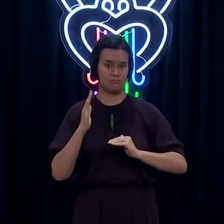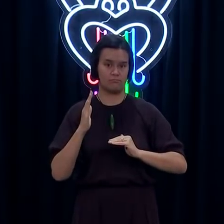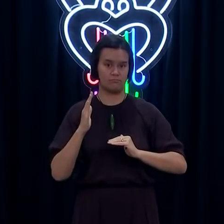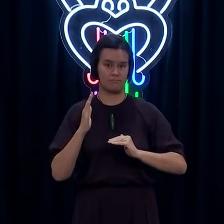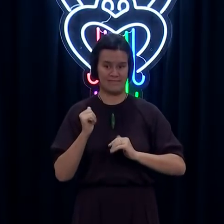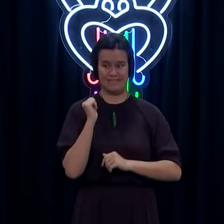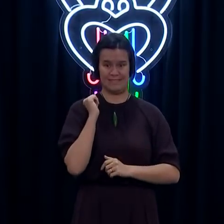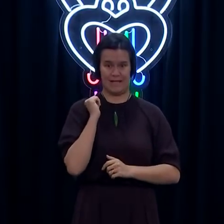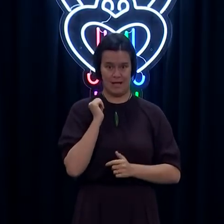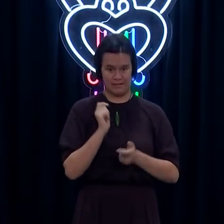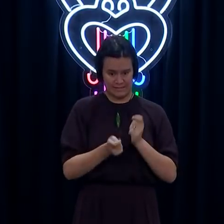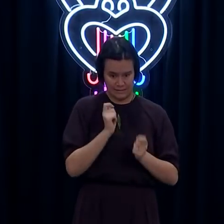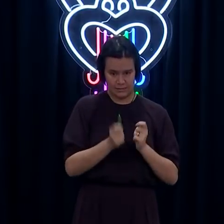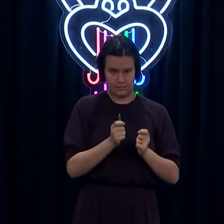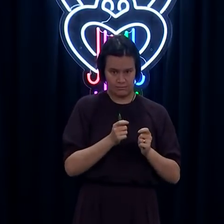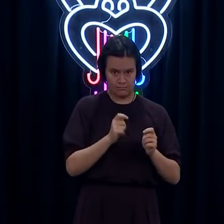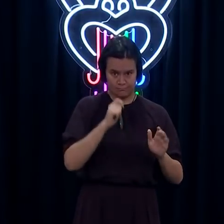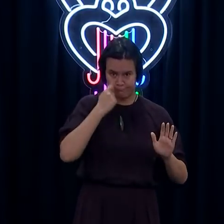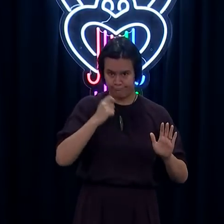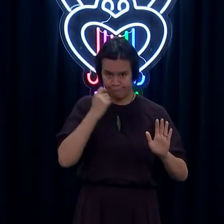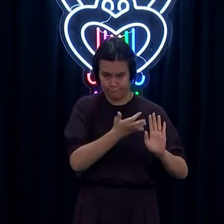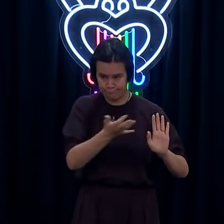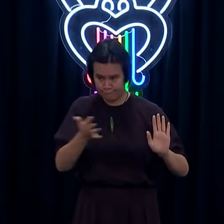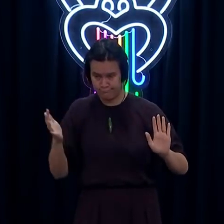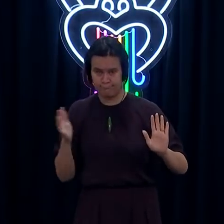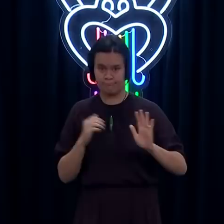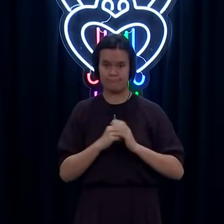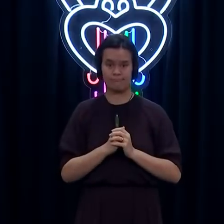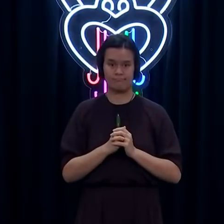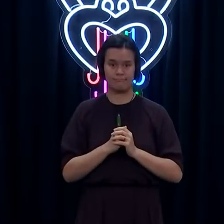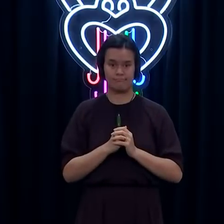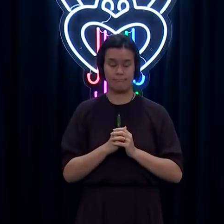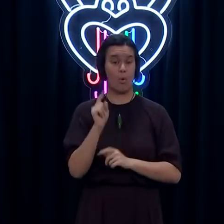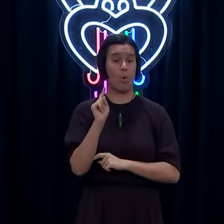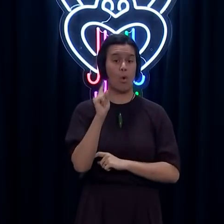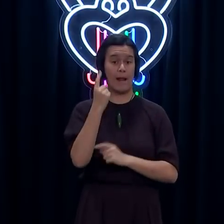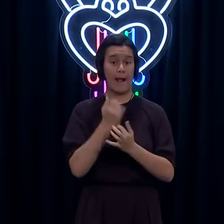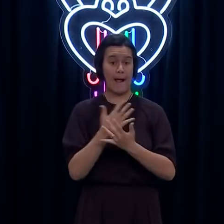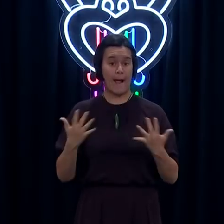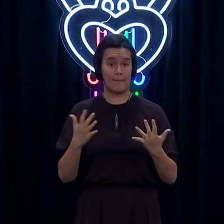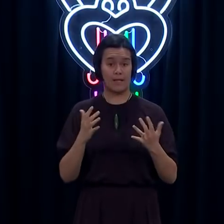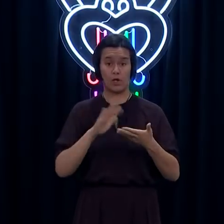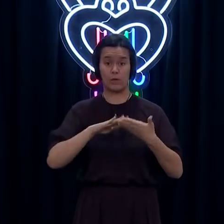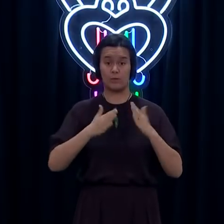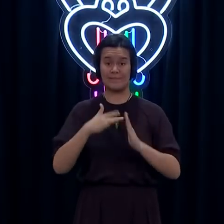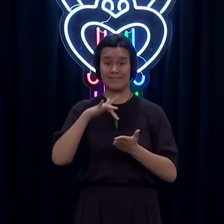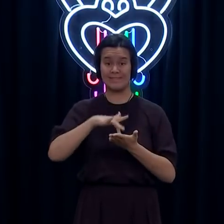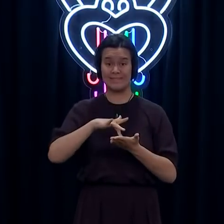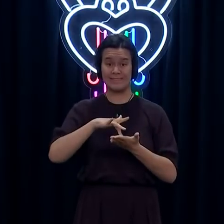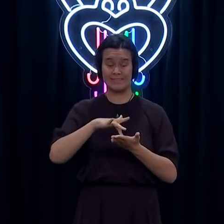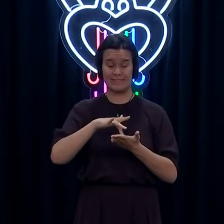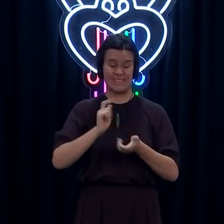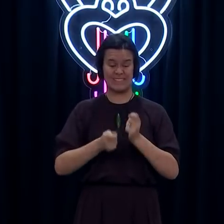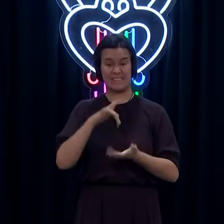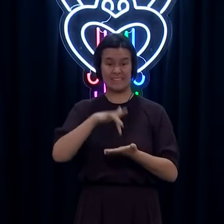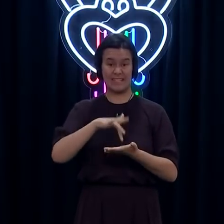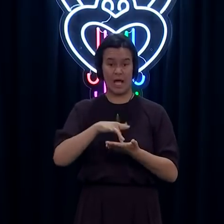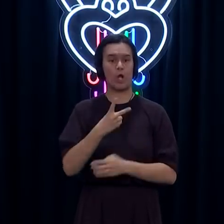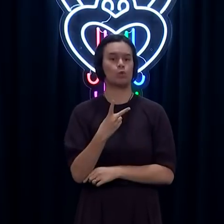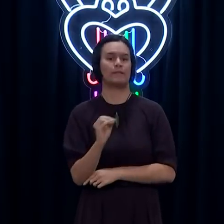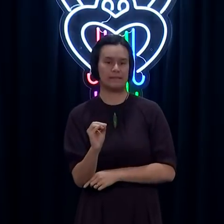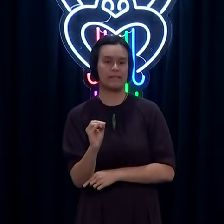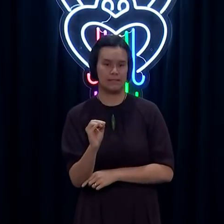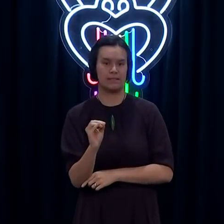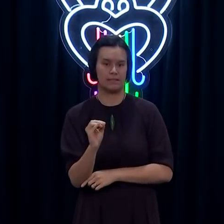There are 20 community testing centres available across Auckland today, including 6 regular community